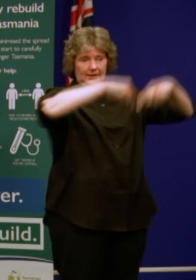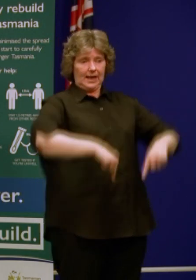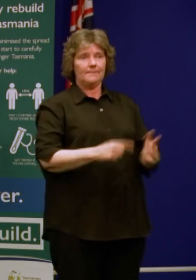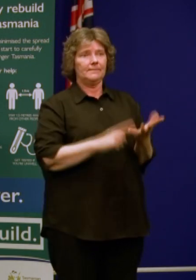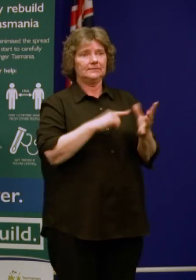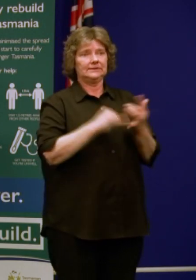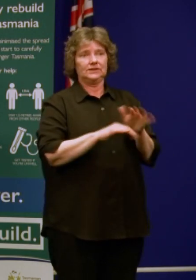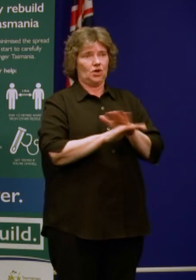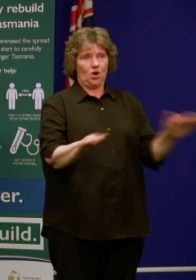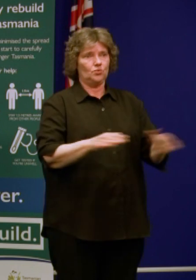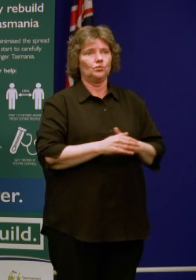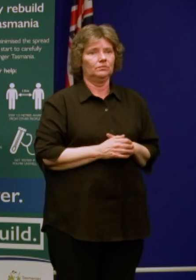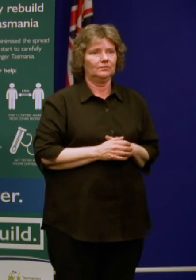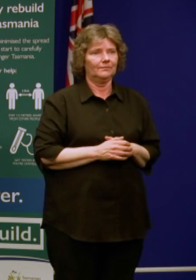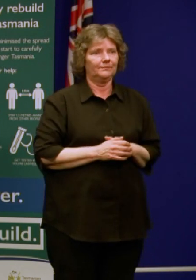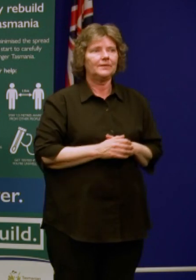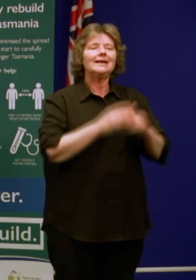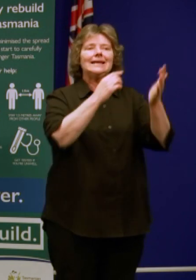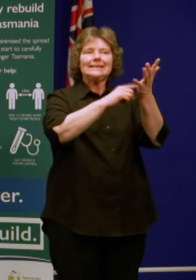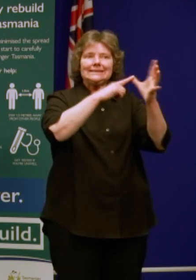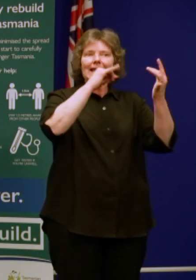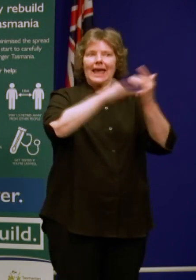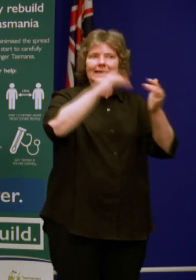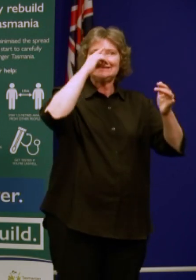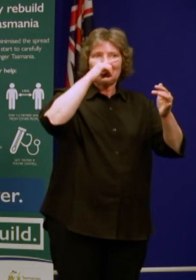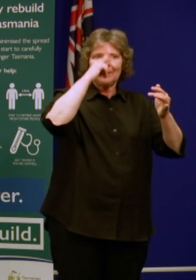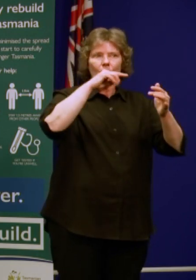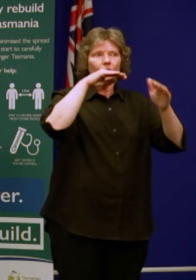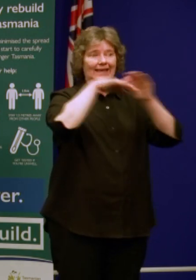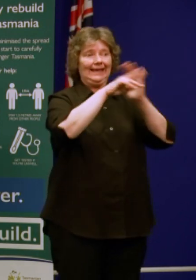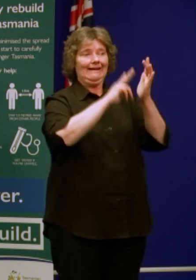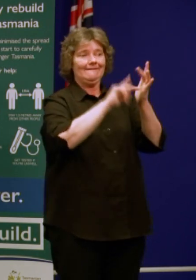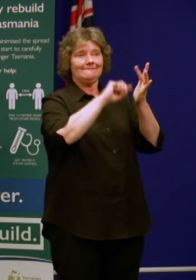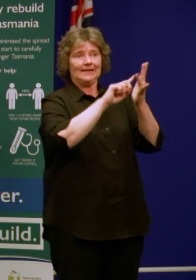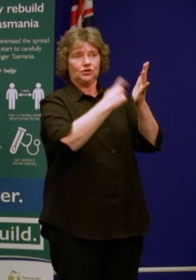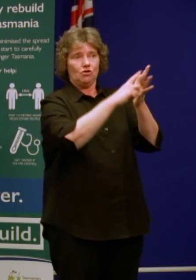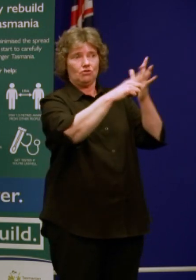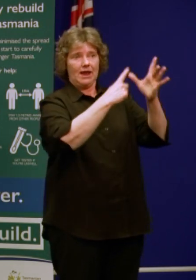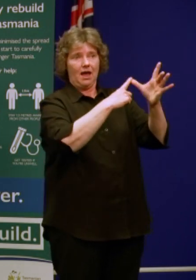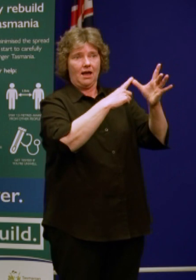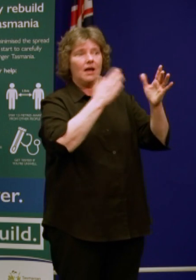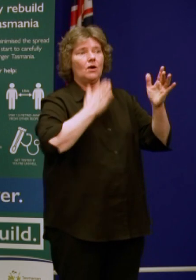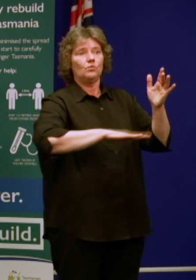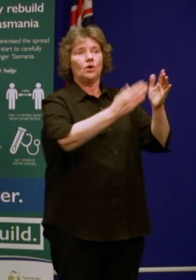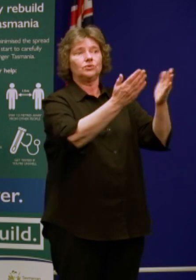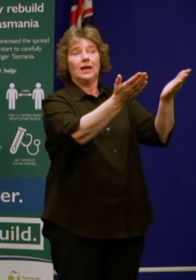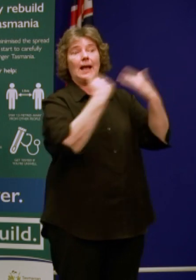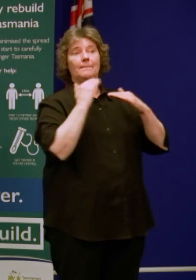Tasmanians returning home and they will have quarantining arrangements.